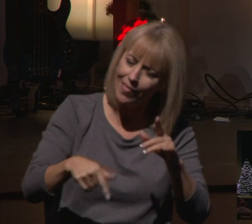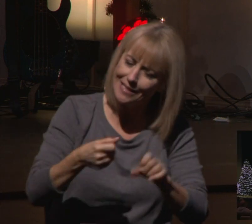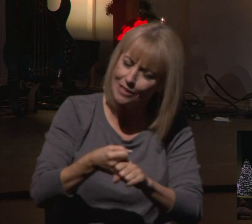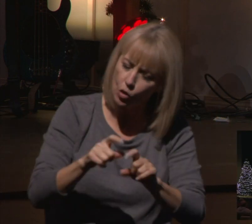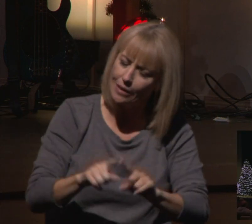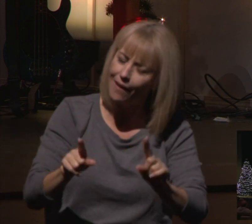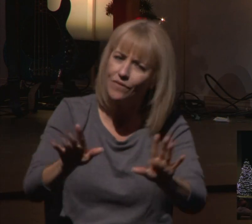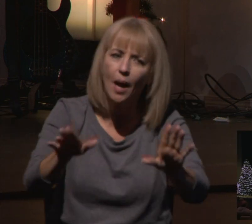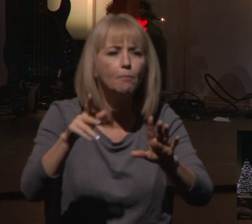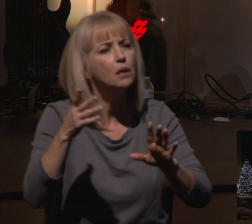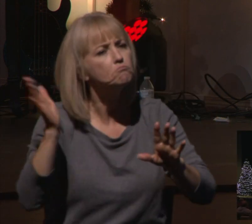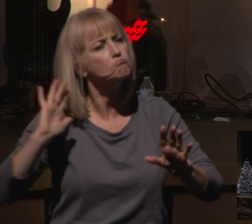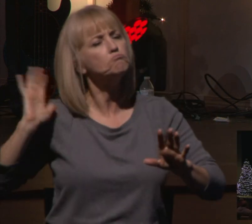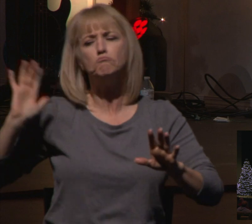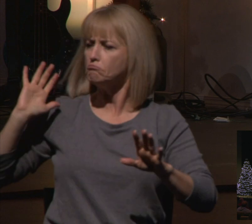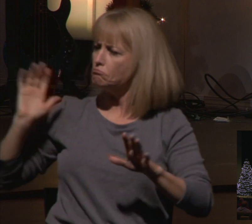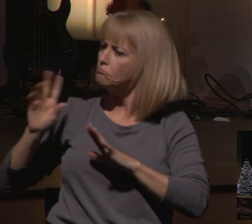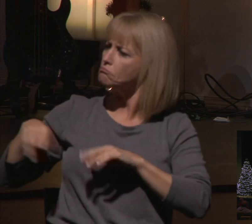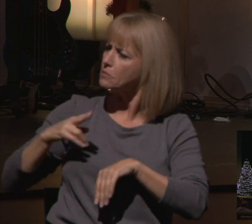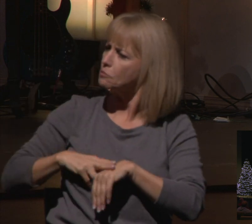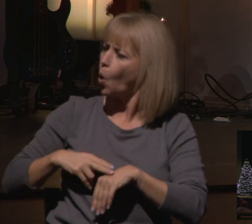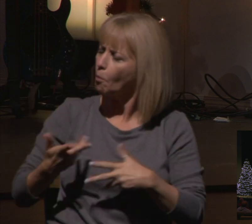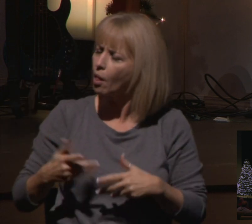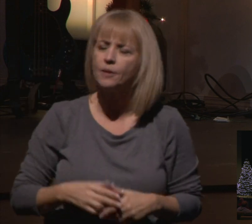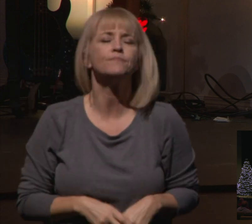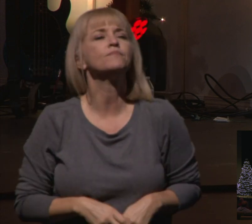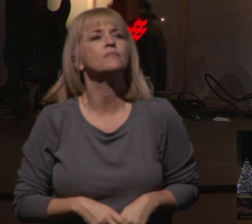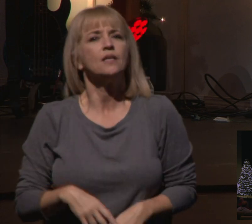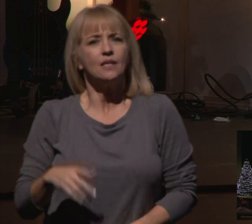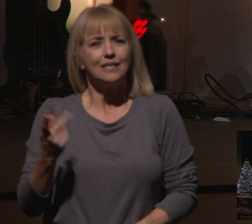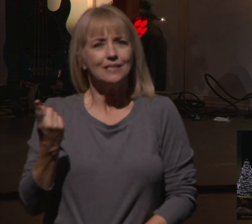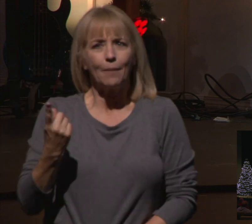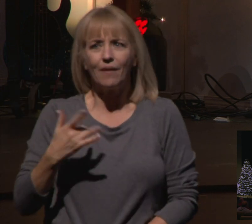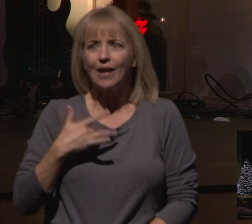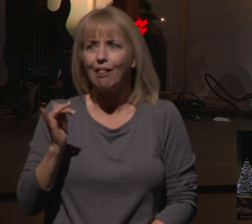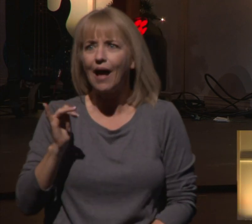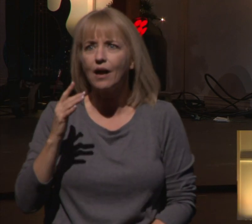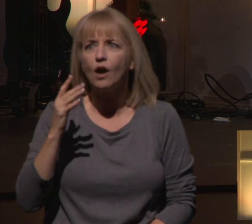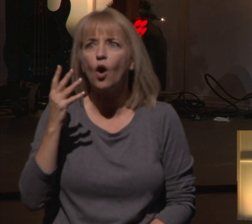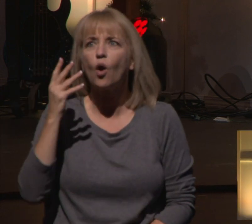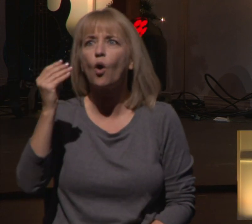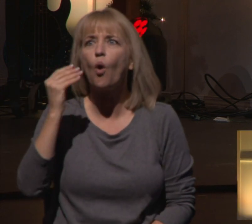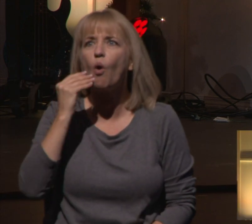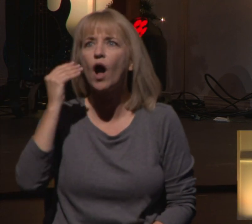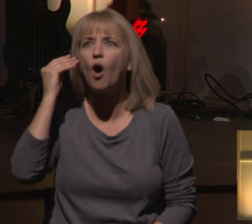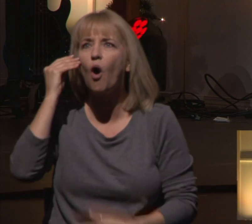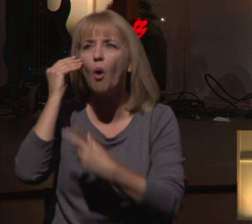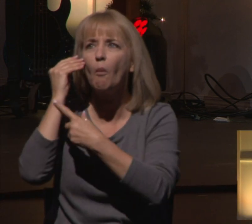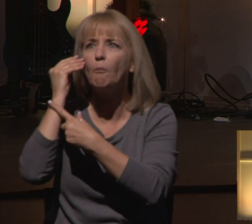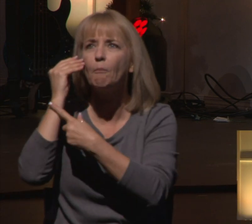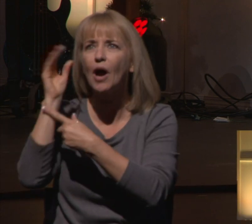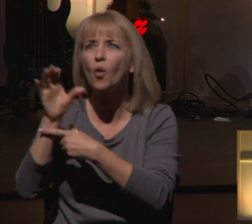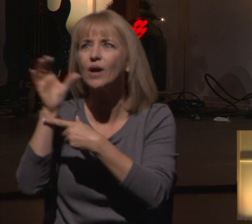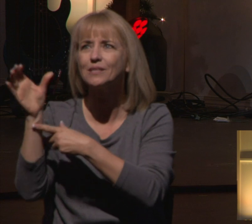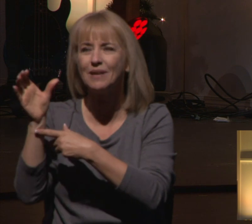there's something traditional feeling about going home for Christmas. It was one of my favorite things growing up. I grew up in